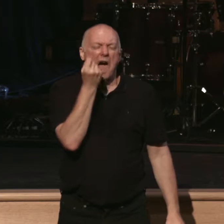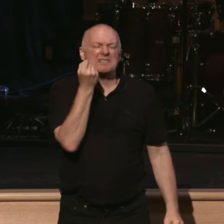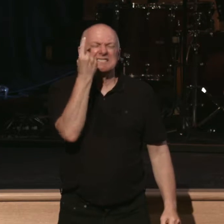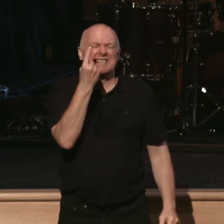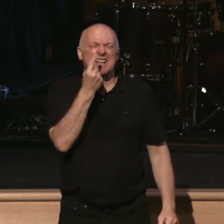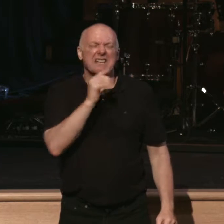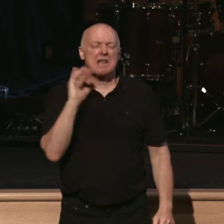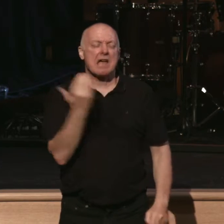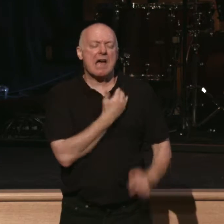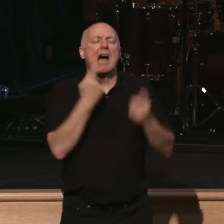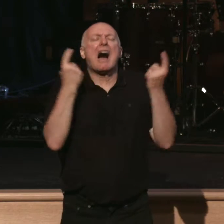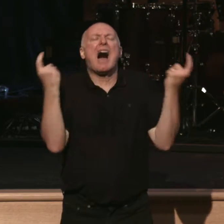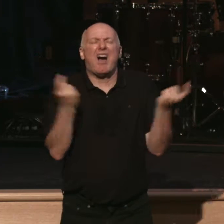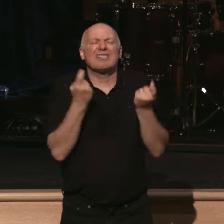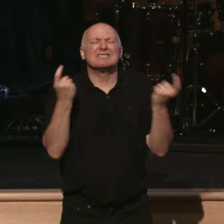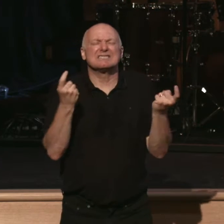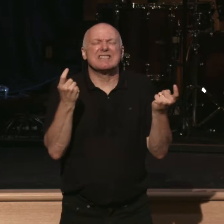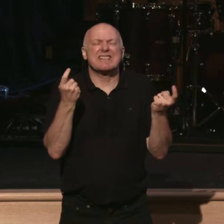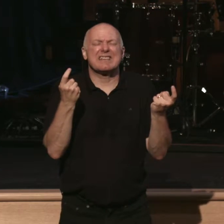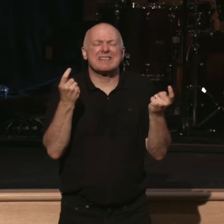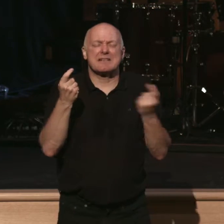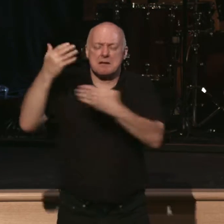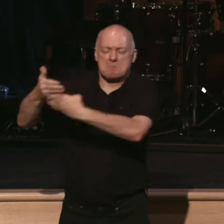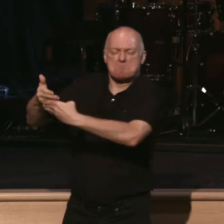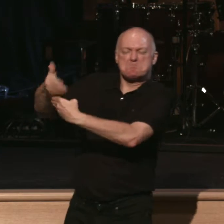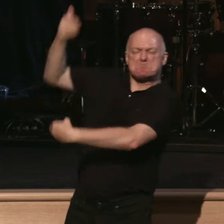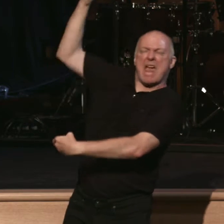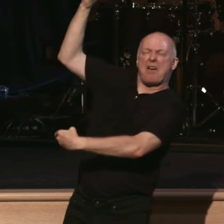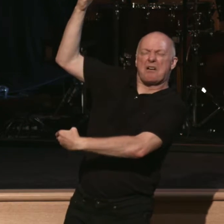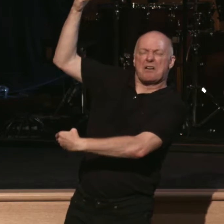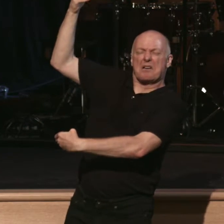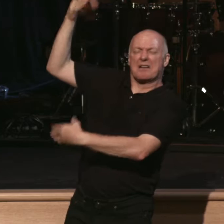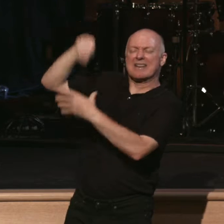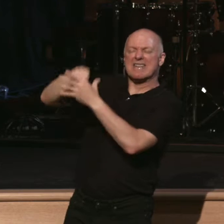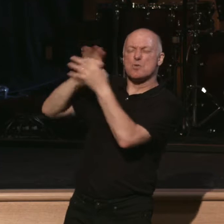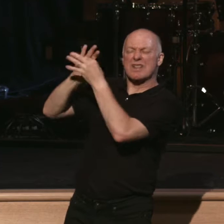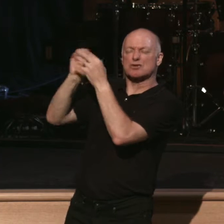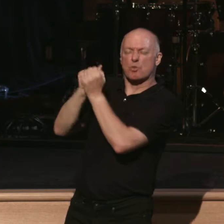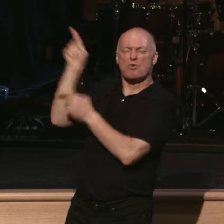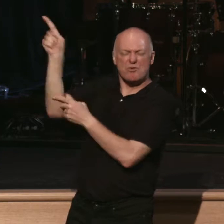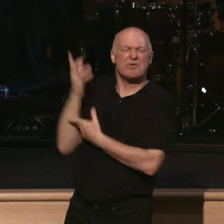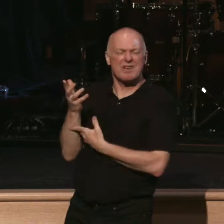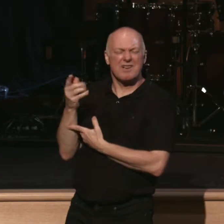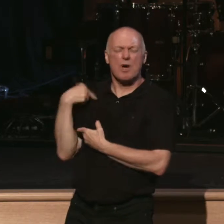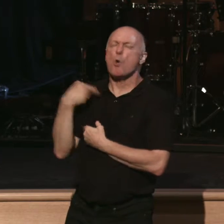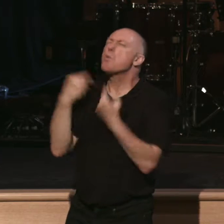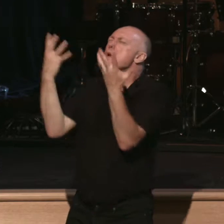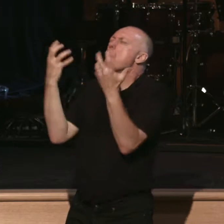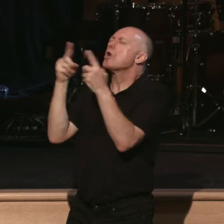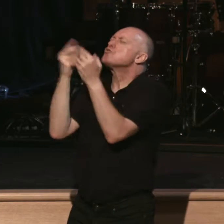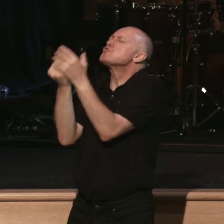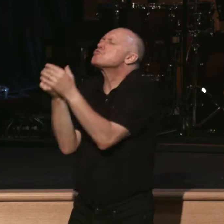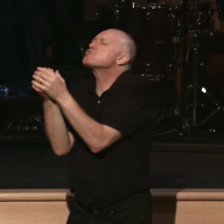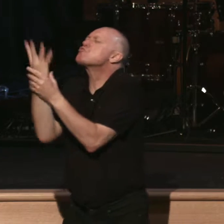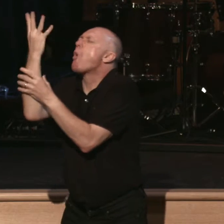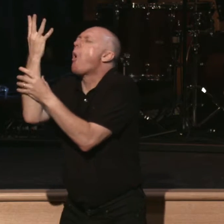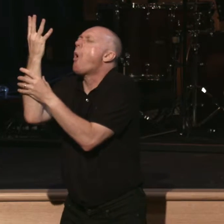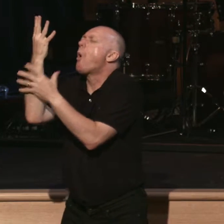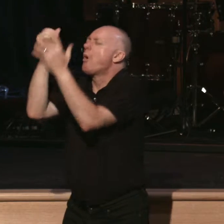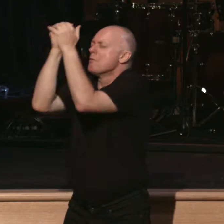sin is a barrier in our relationship with you. God, we want to grow in our adoration of